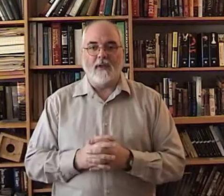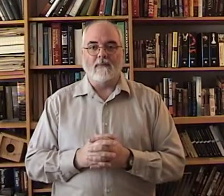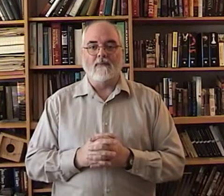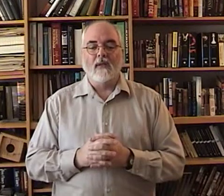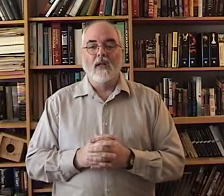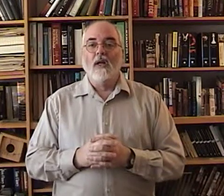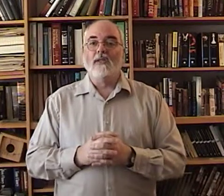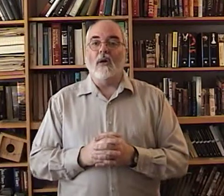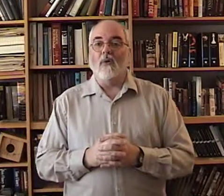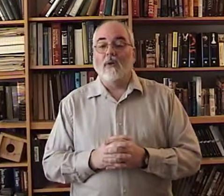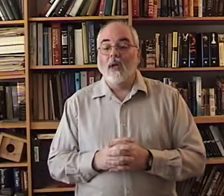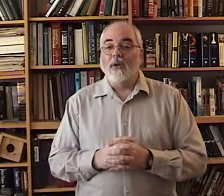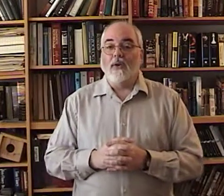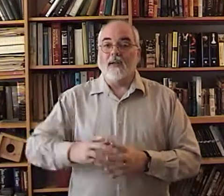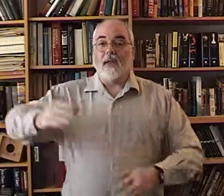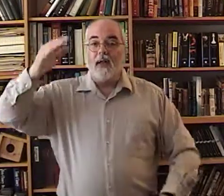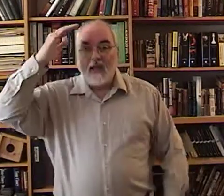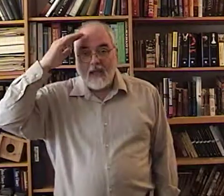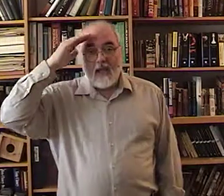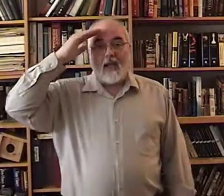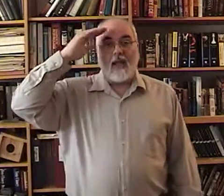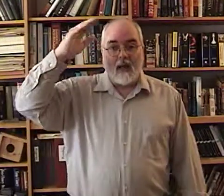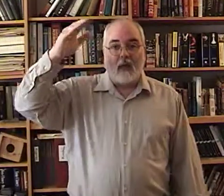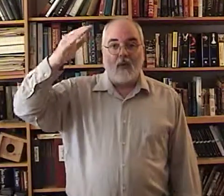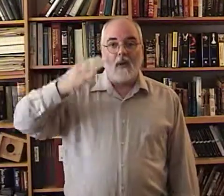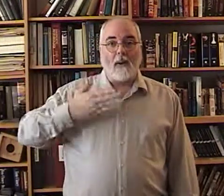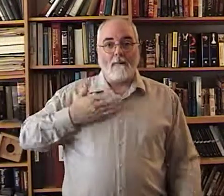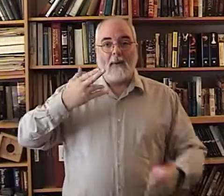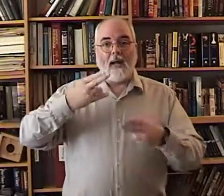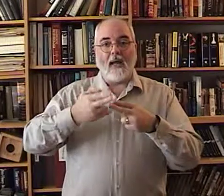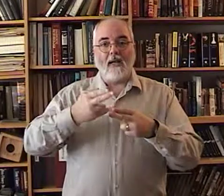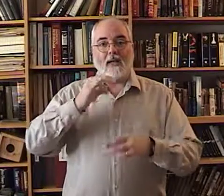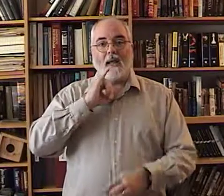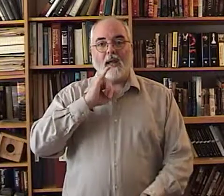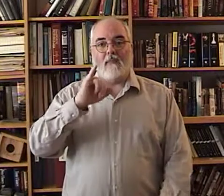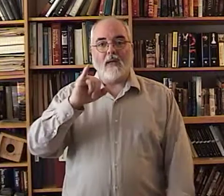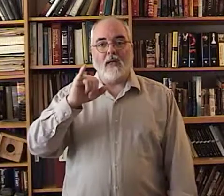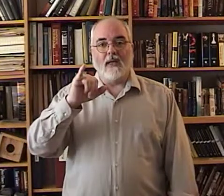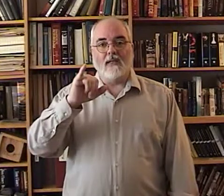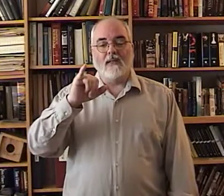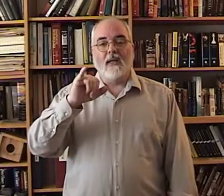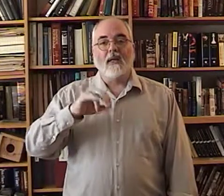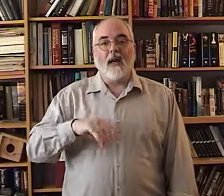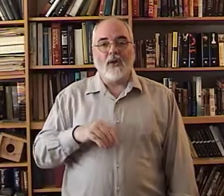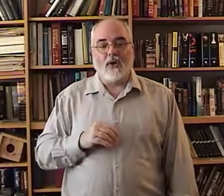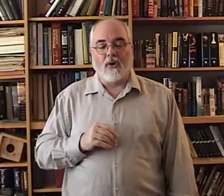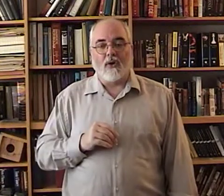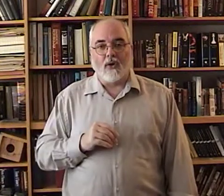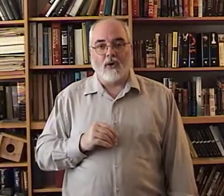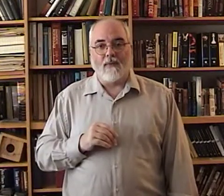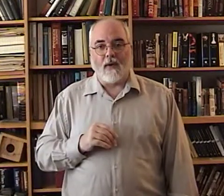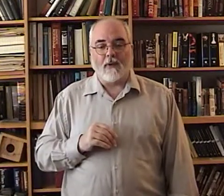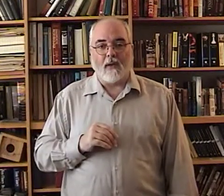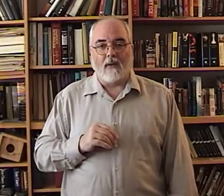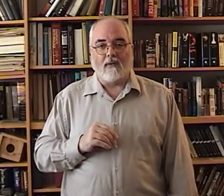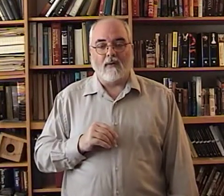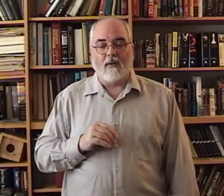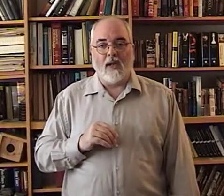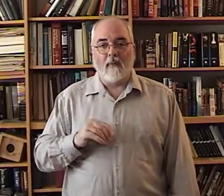so you're going to say hello my name is and then you're going to fingerspell your name